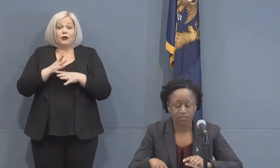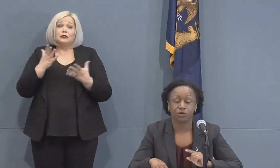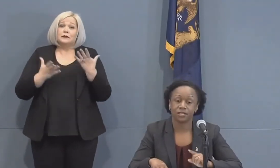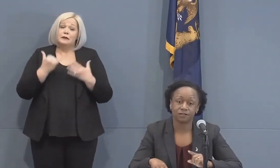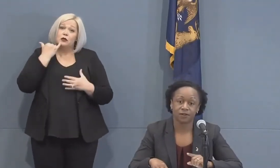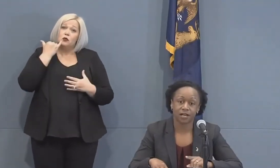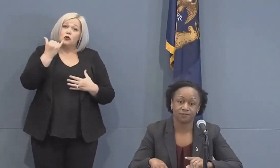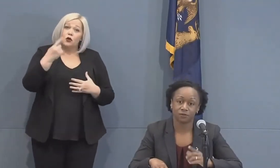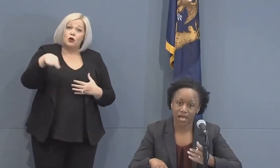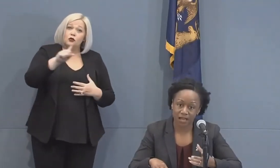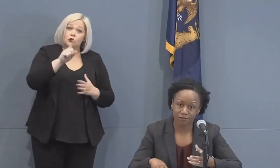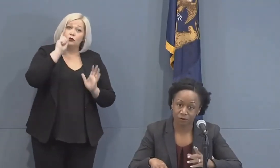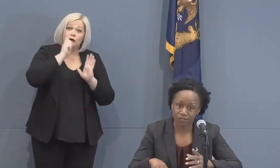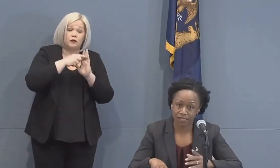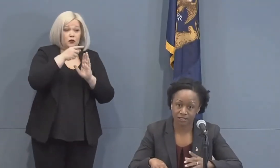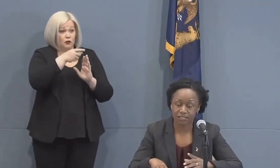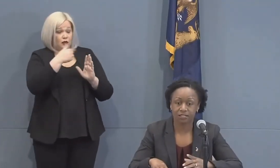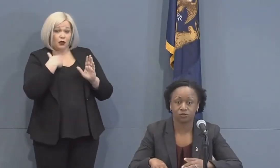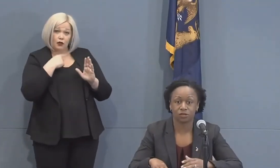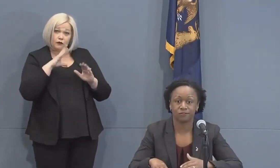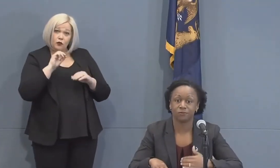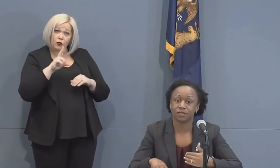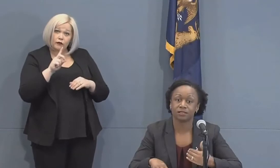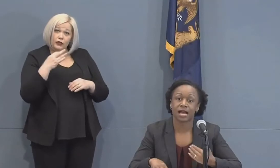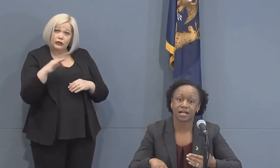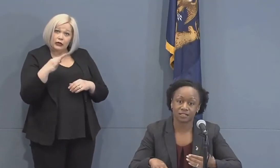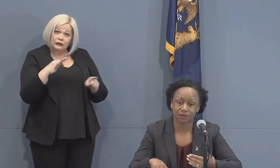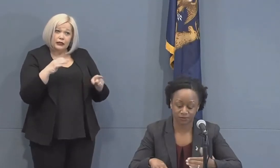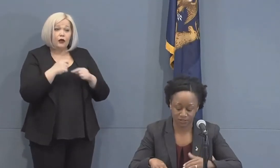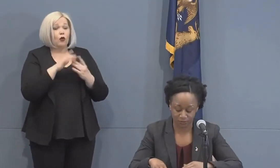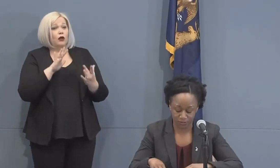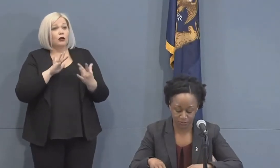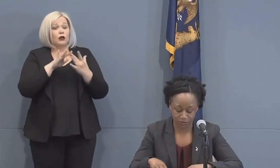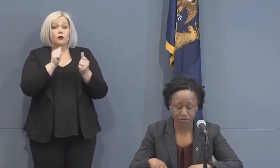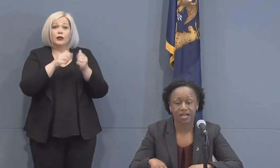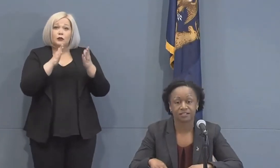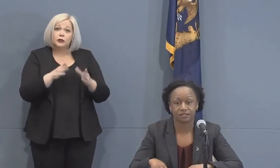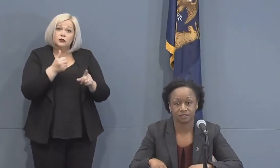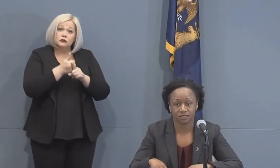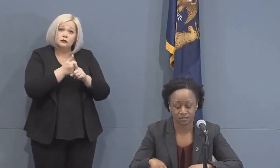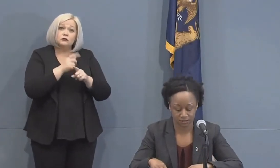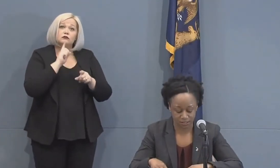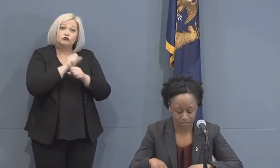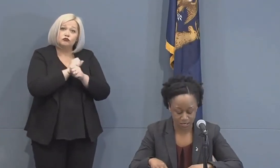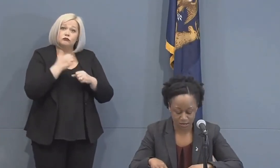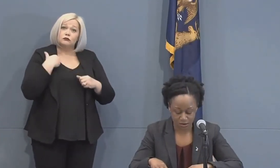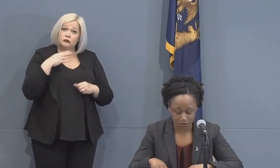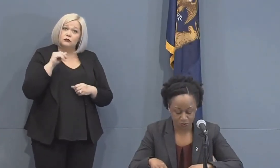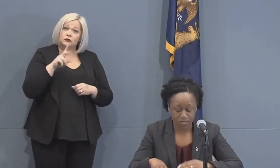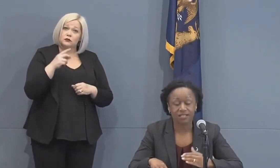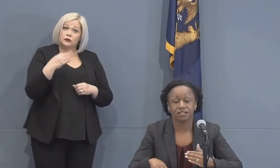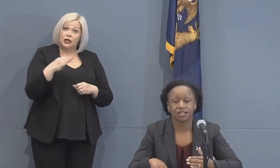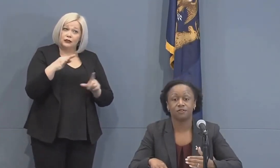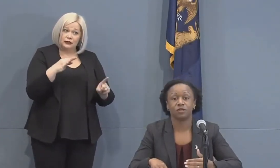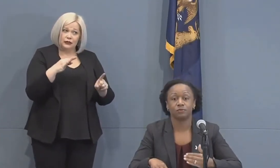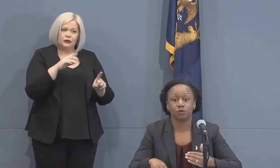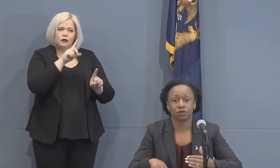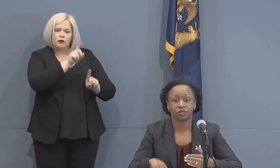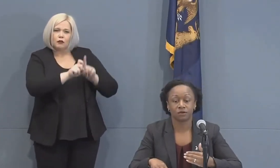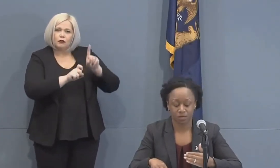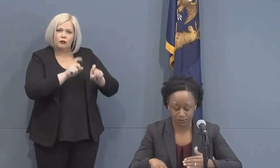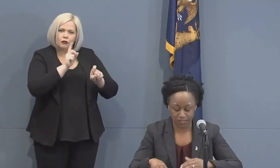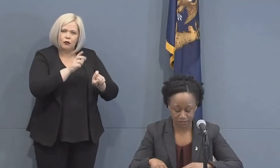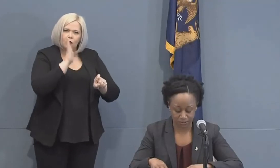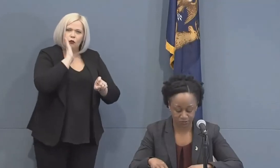to identify if you have COVID-19 or if you've been in contact with someone who has the disease. We need to give you